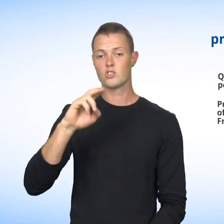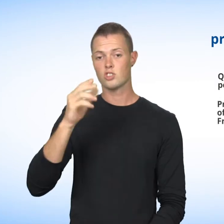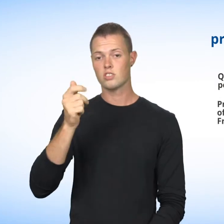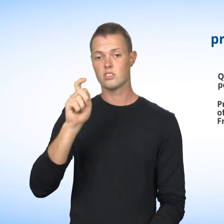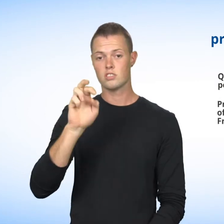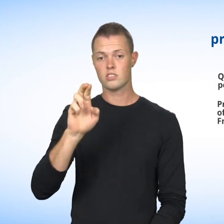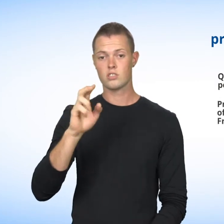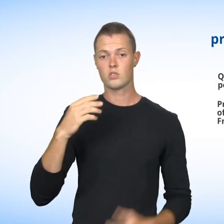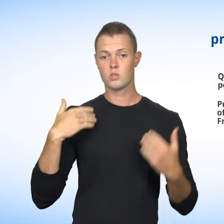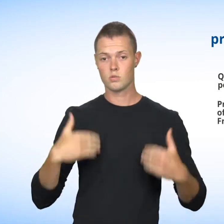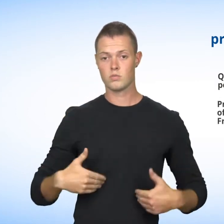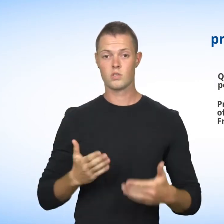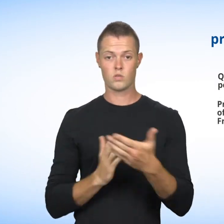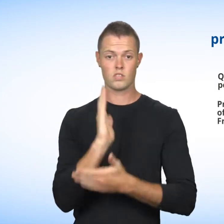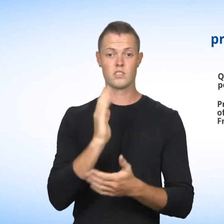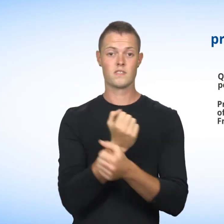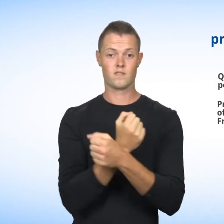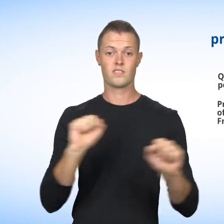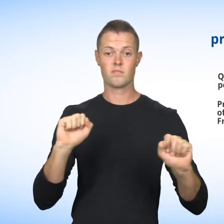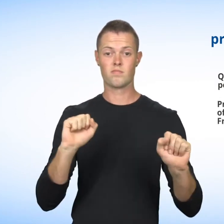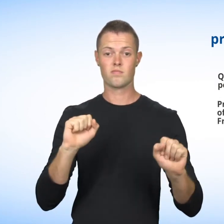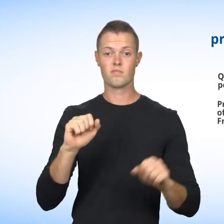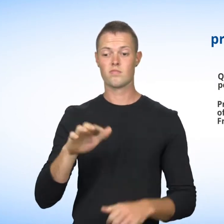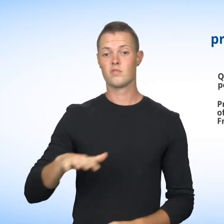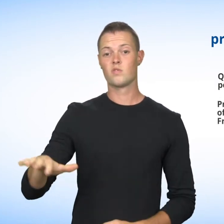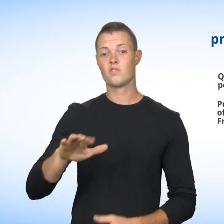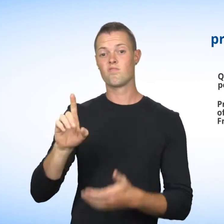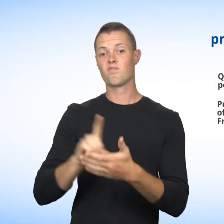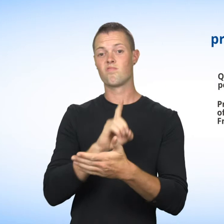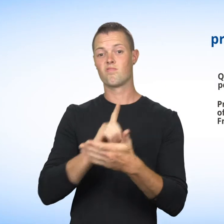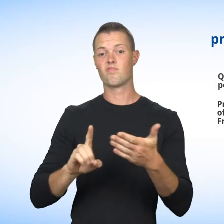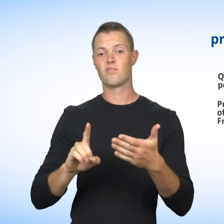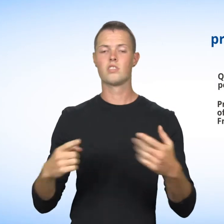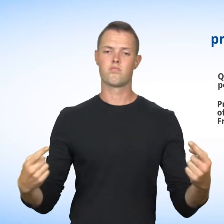These situations are contrary to the Charter of Human Rights and Freedoms.